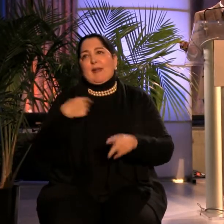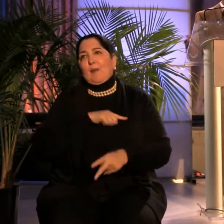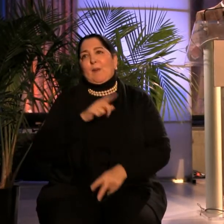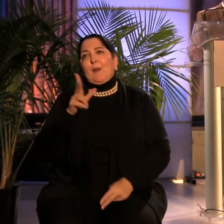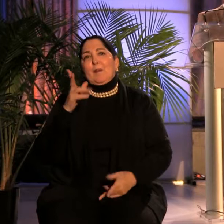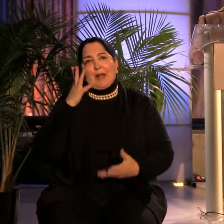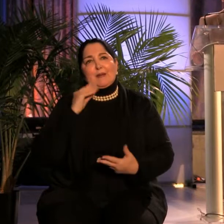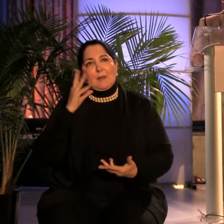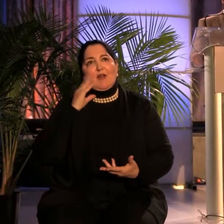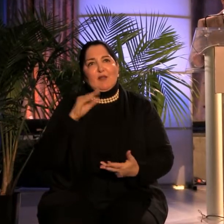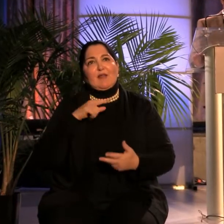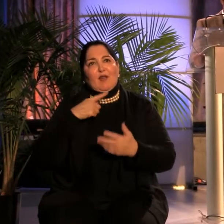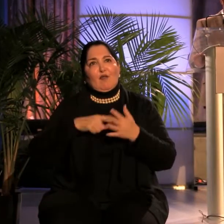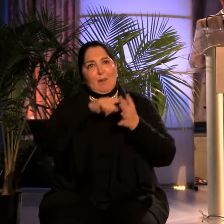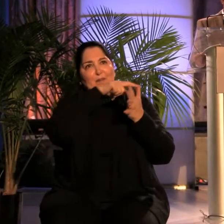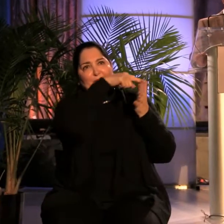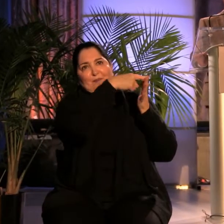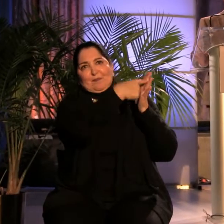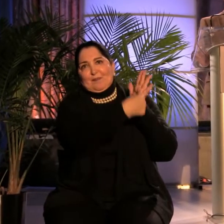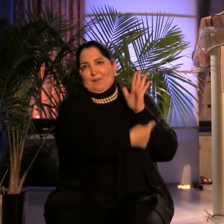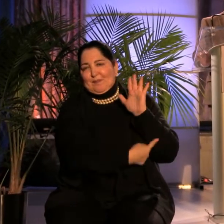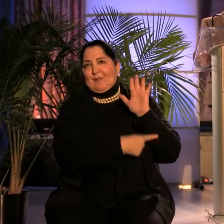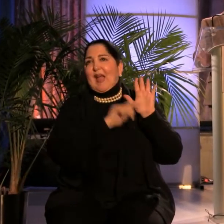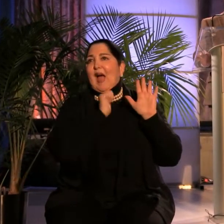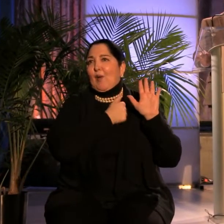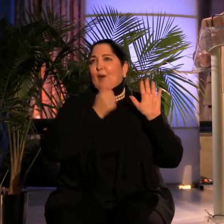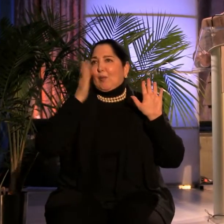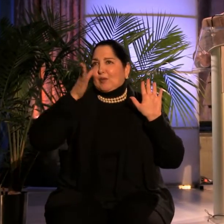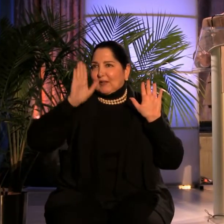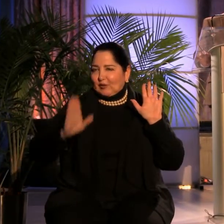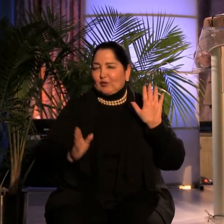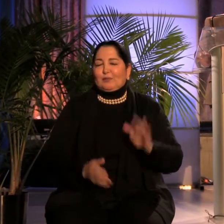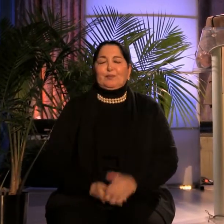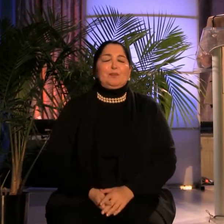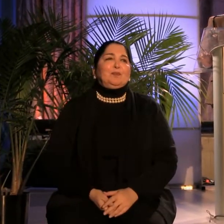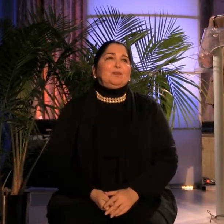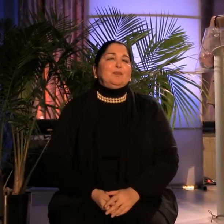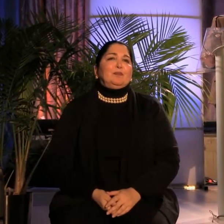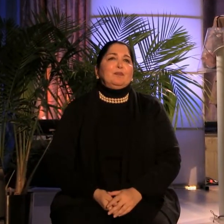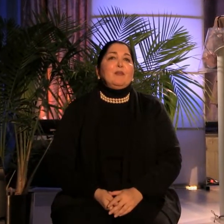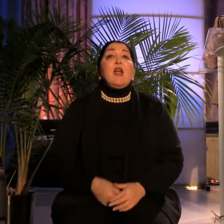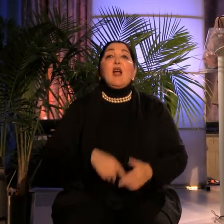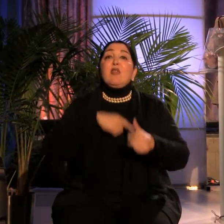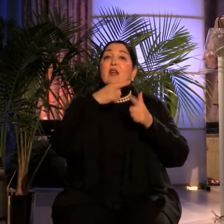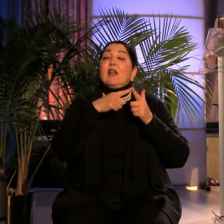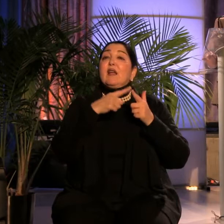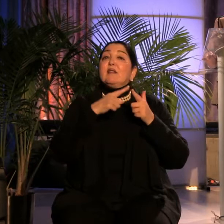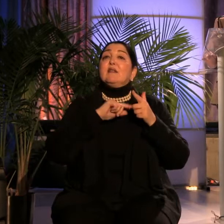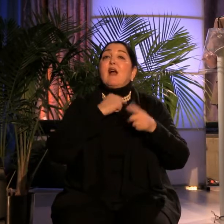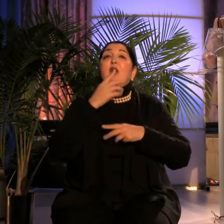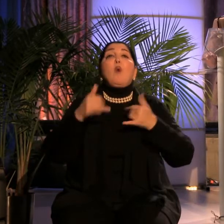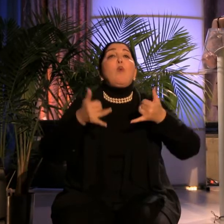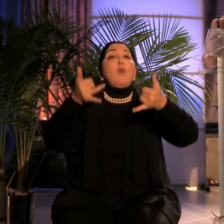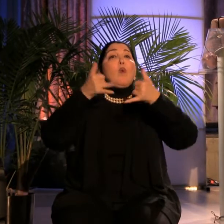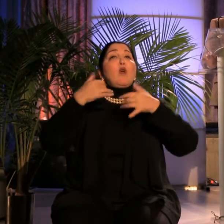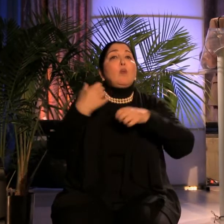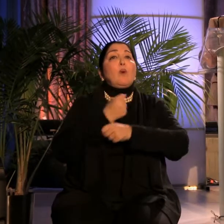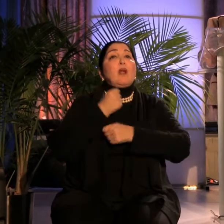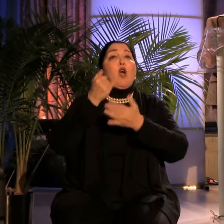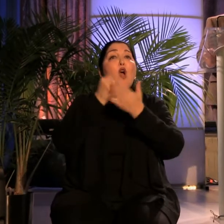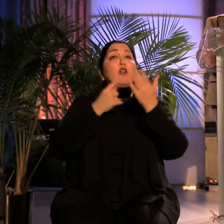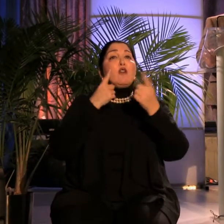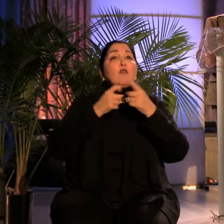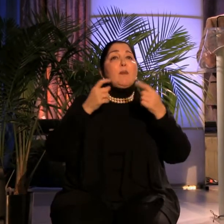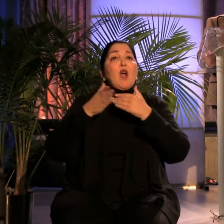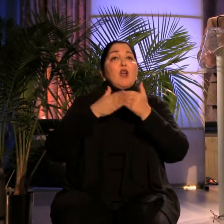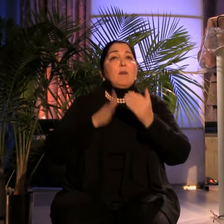experiencing all afternoon long. Our next speaker is an award-winning artist from our neighbor to the north. That